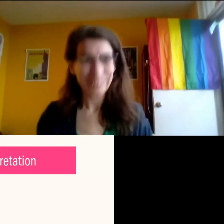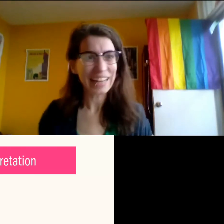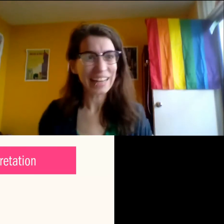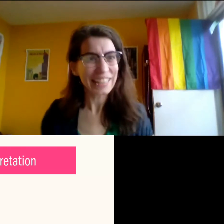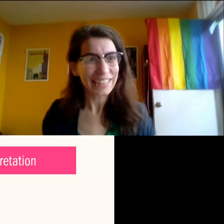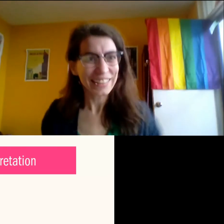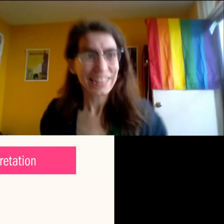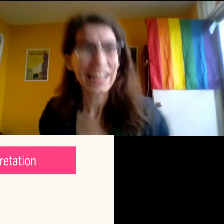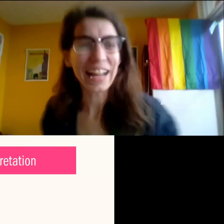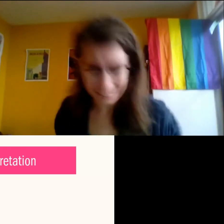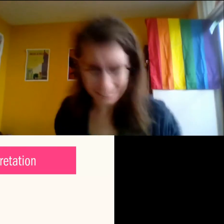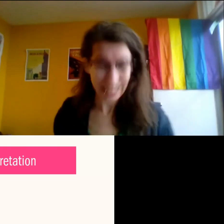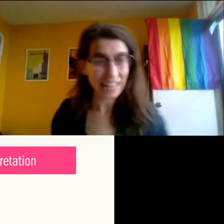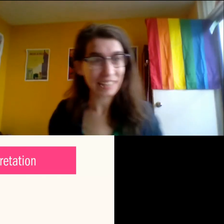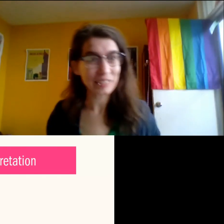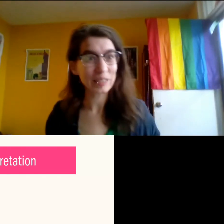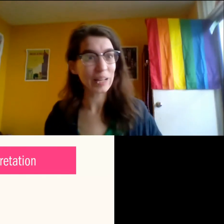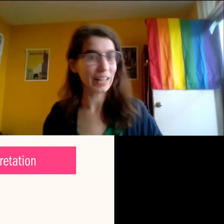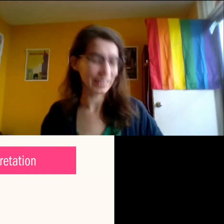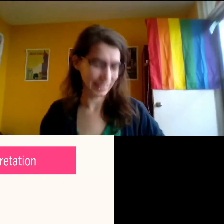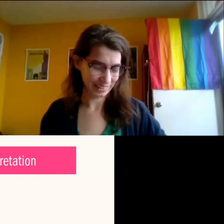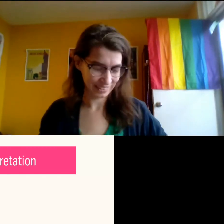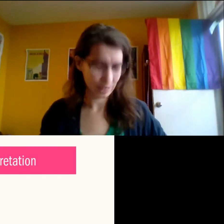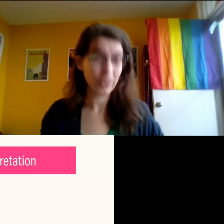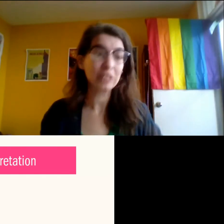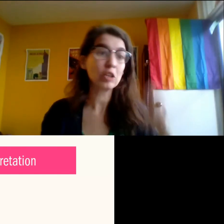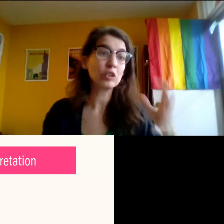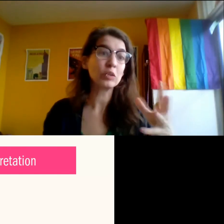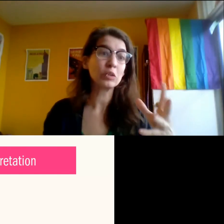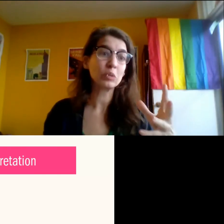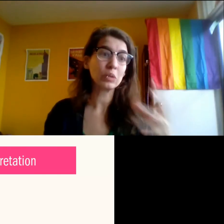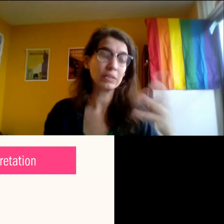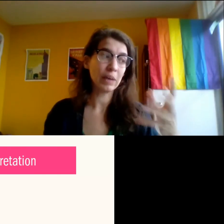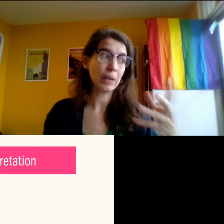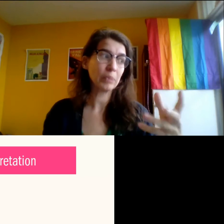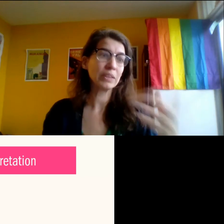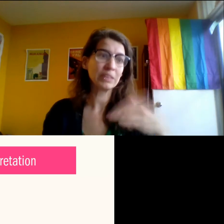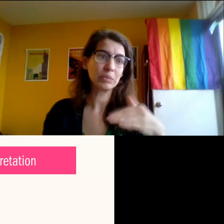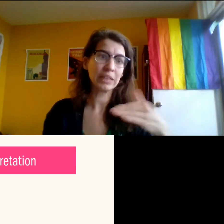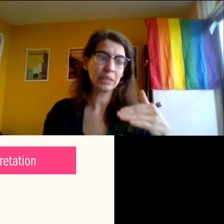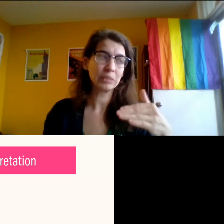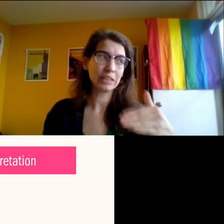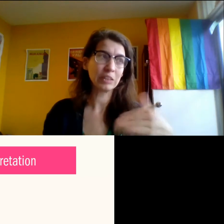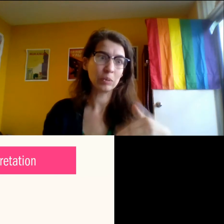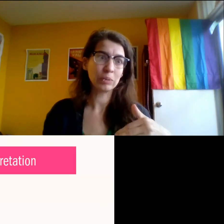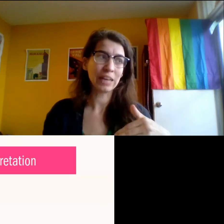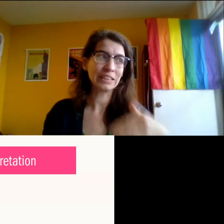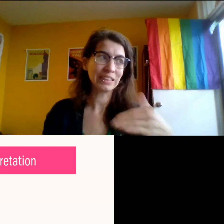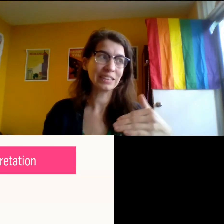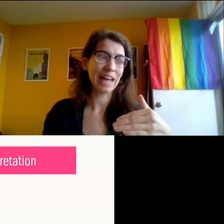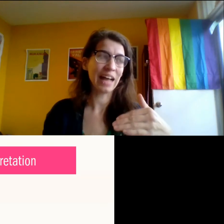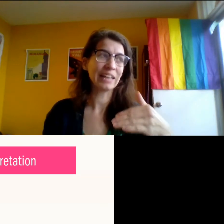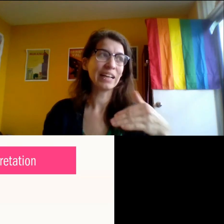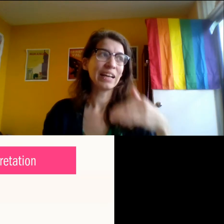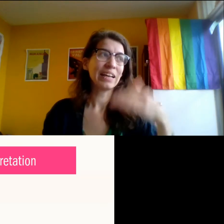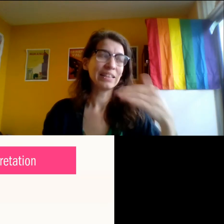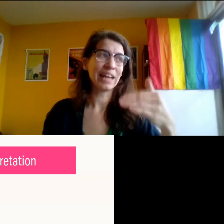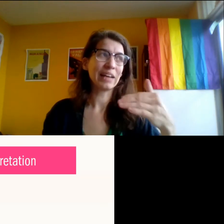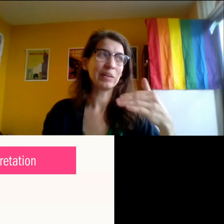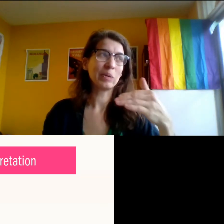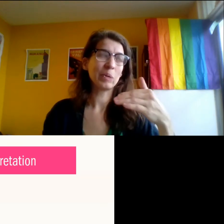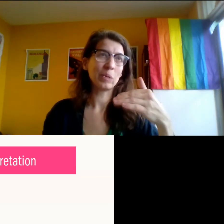Right. And, and yeah, but it's also the tool of how ableism keeps us oppressed is that